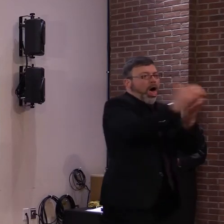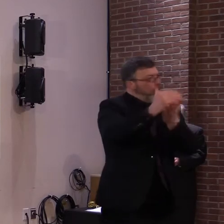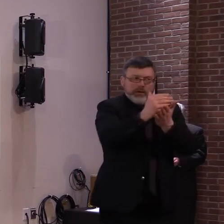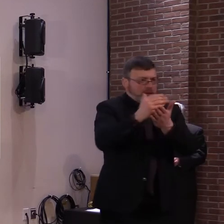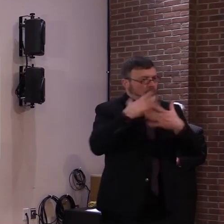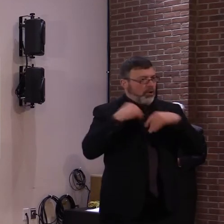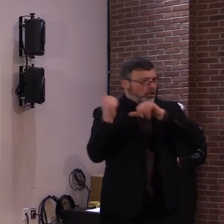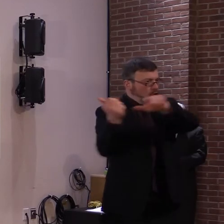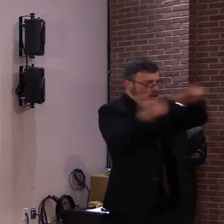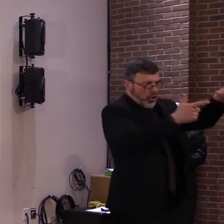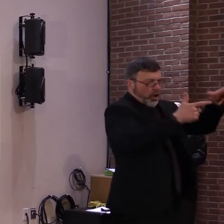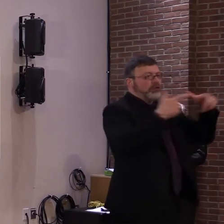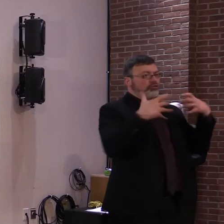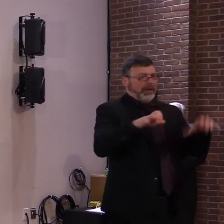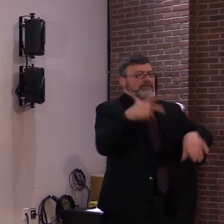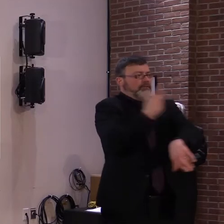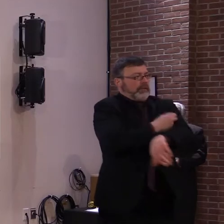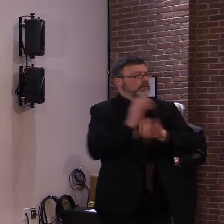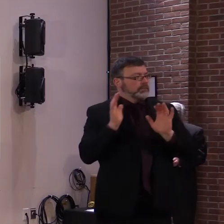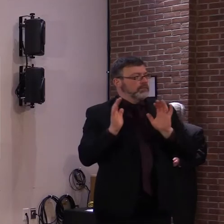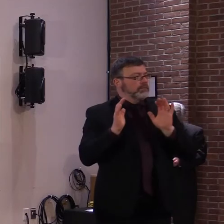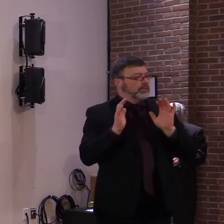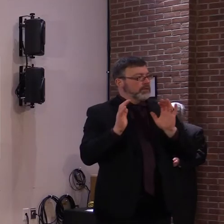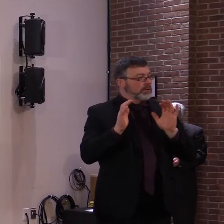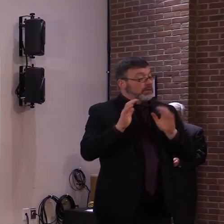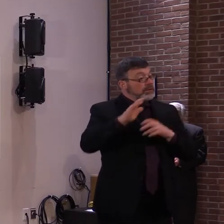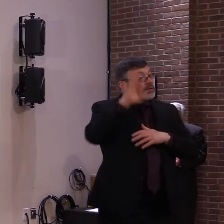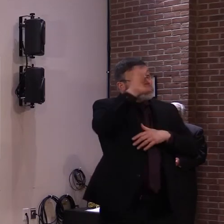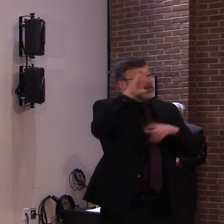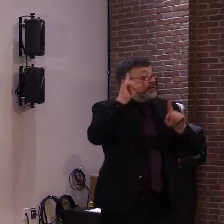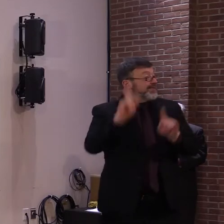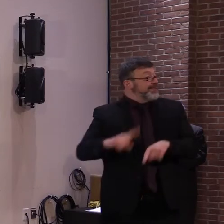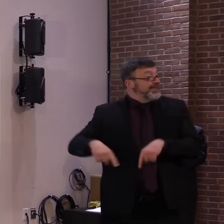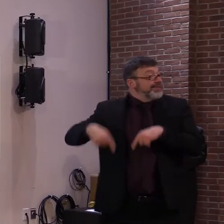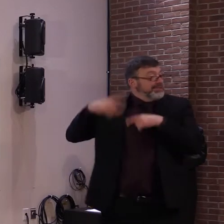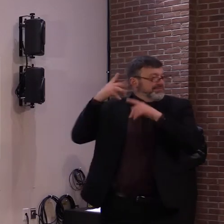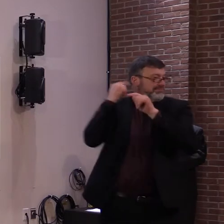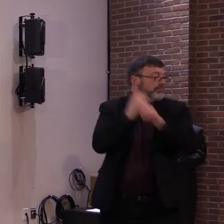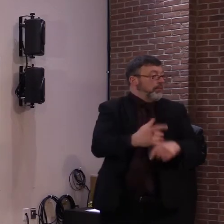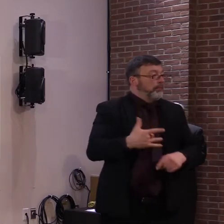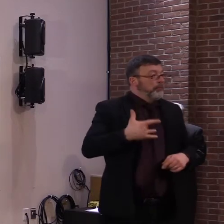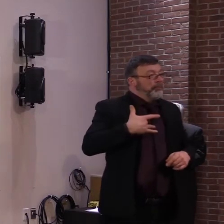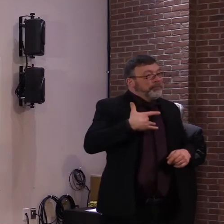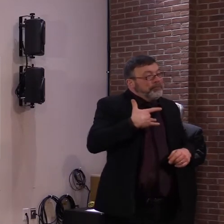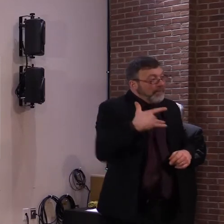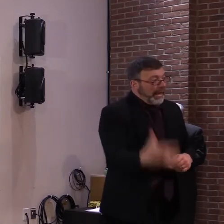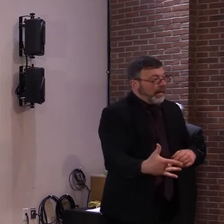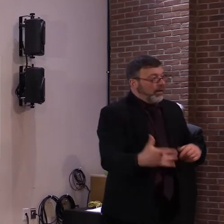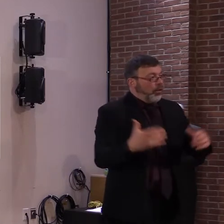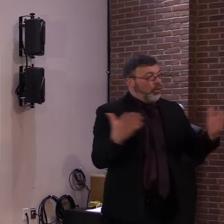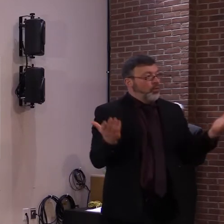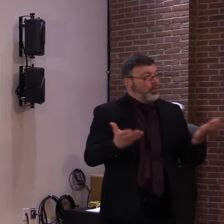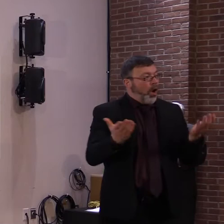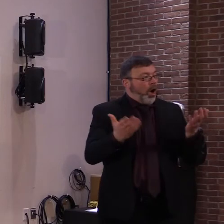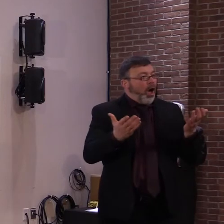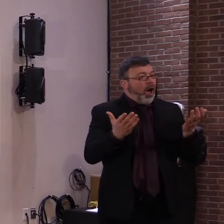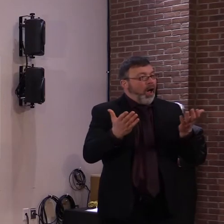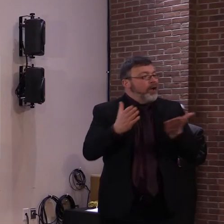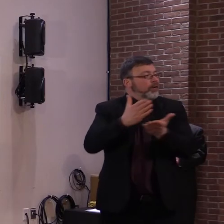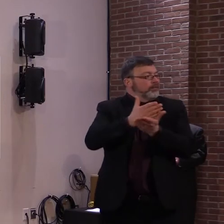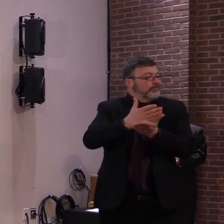over-represented in Vermont's COVID-19 infection, hospitalization, and death rates.